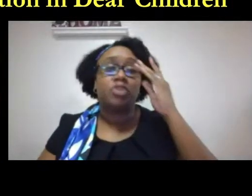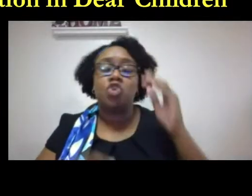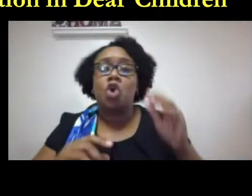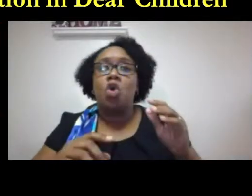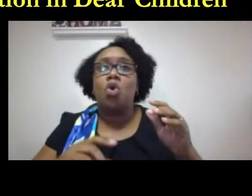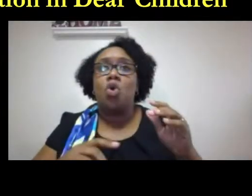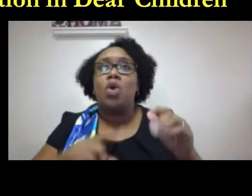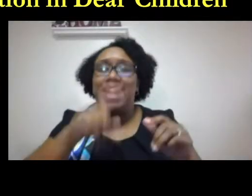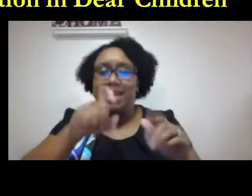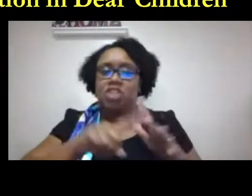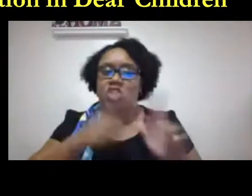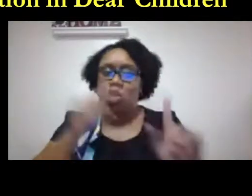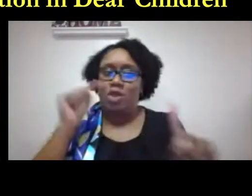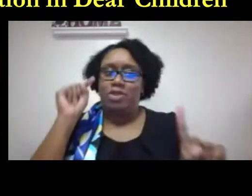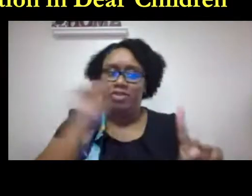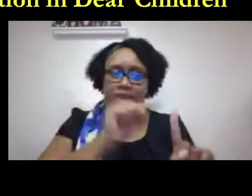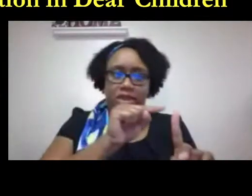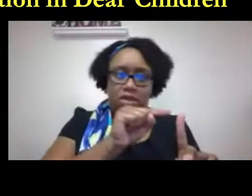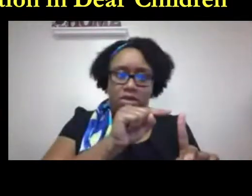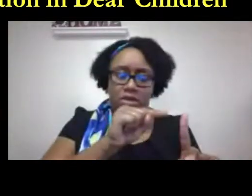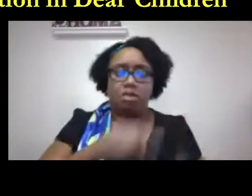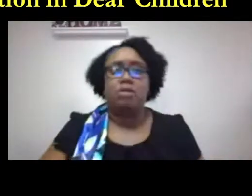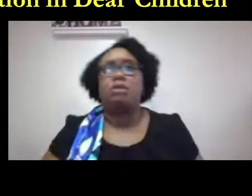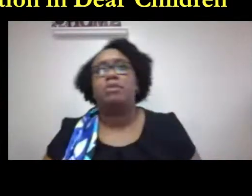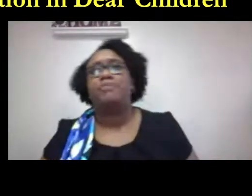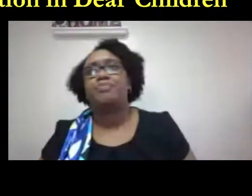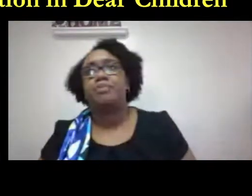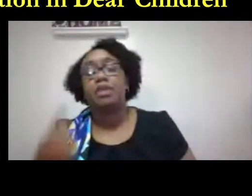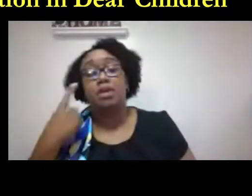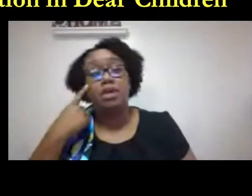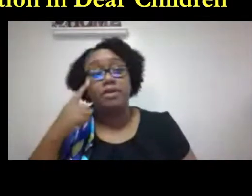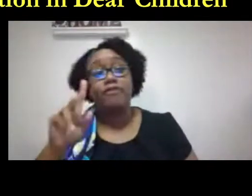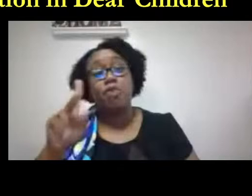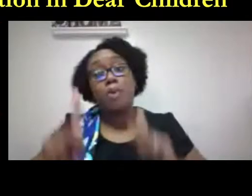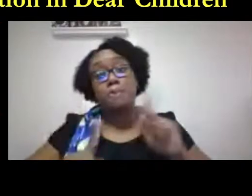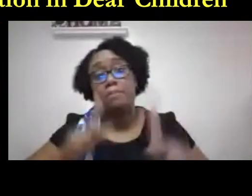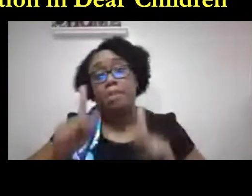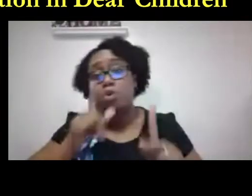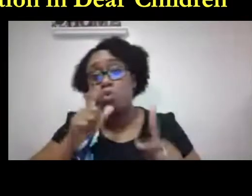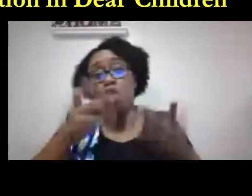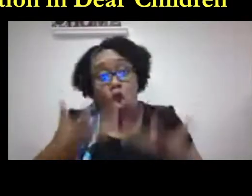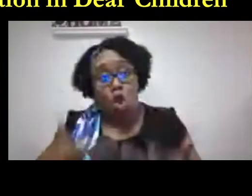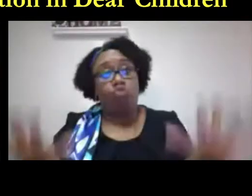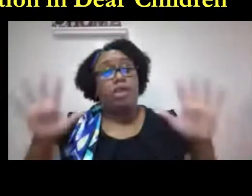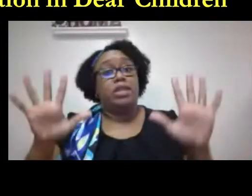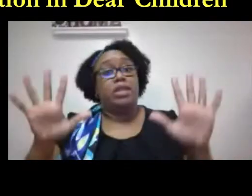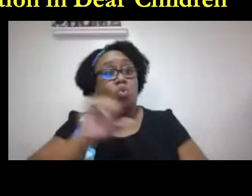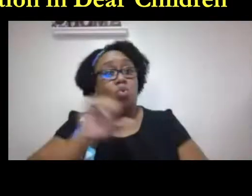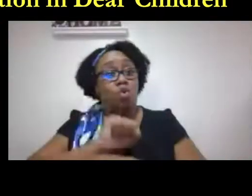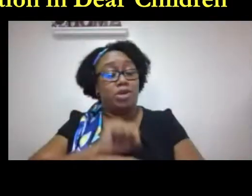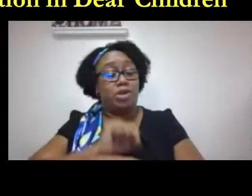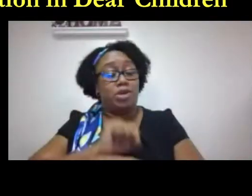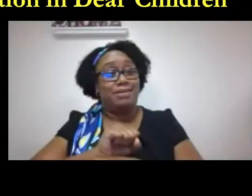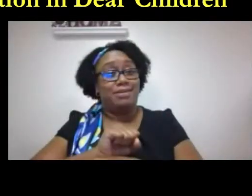it's important for university audiology programs to embed those components from the start